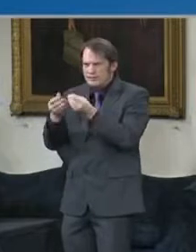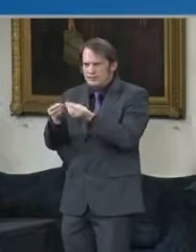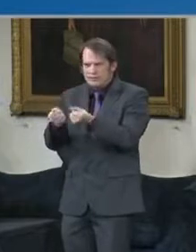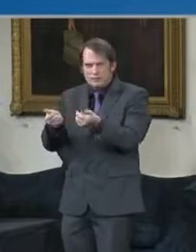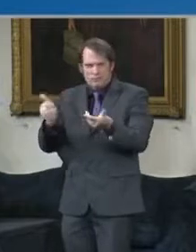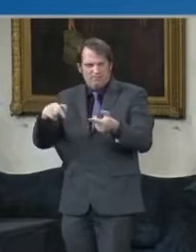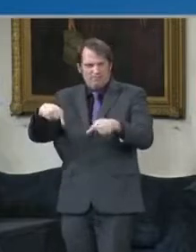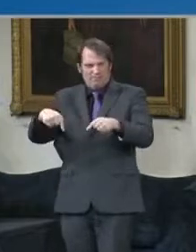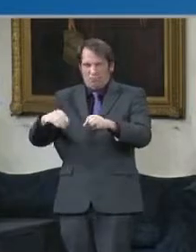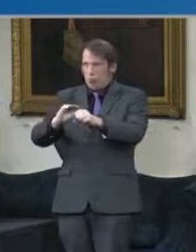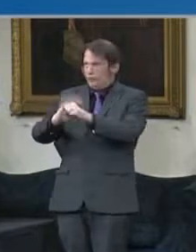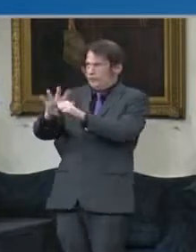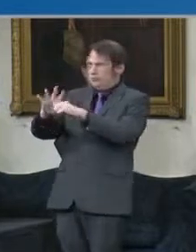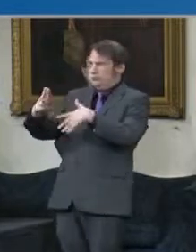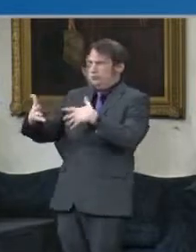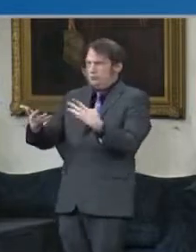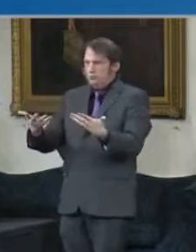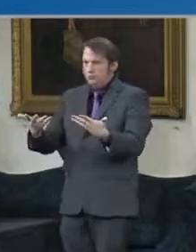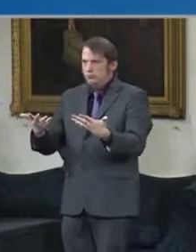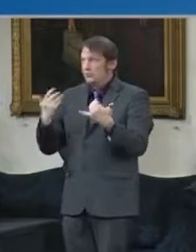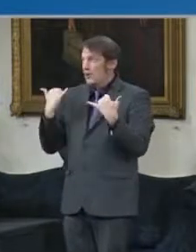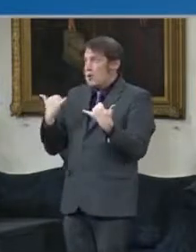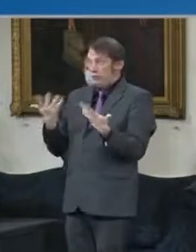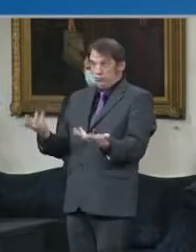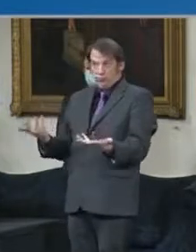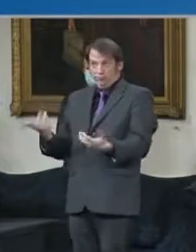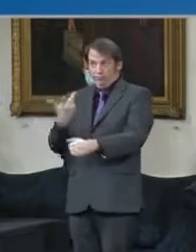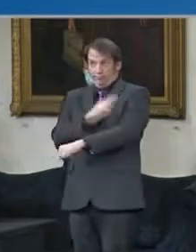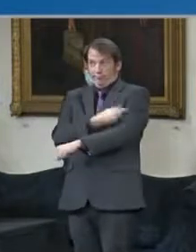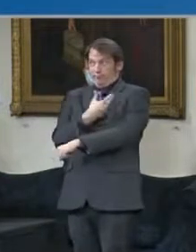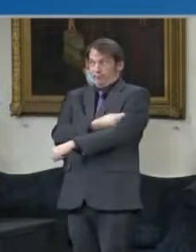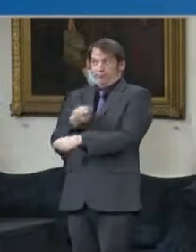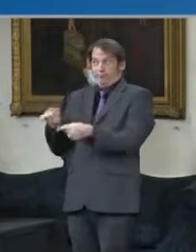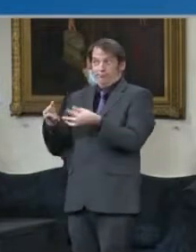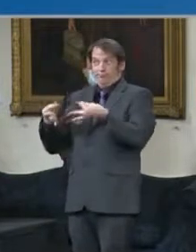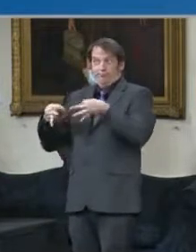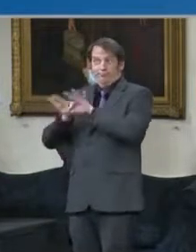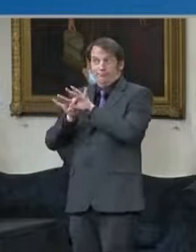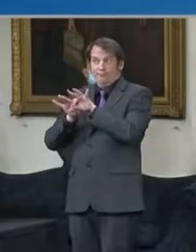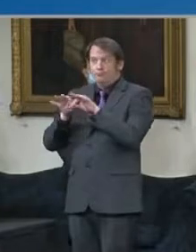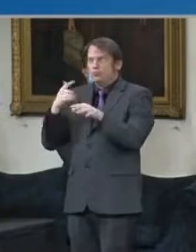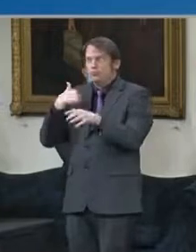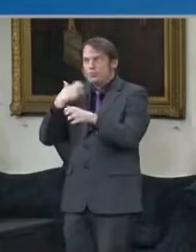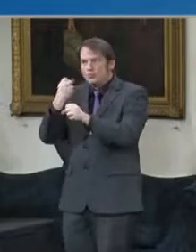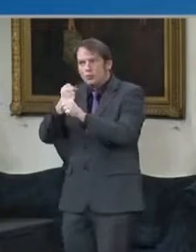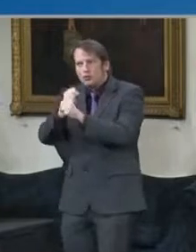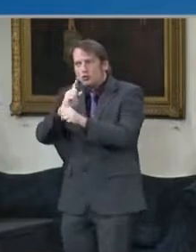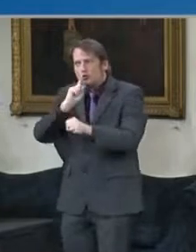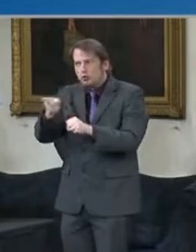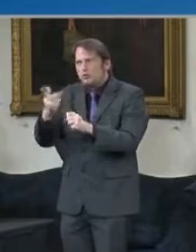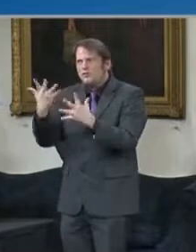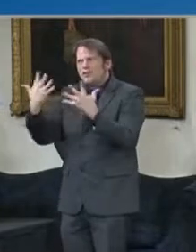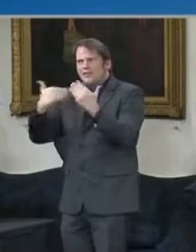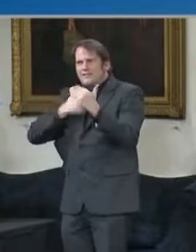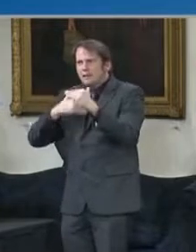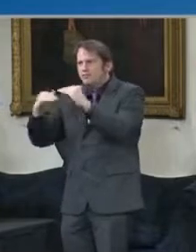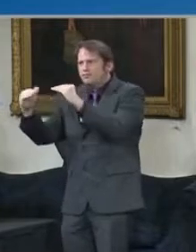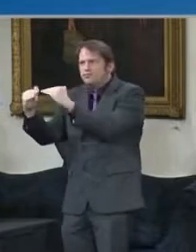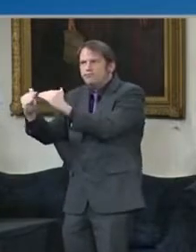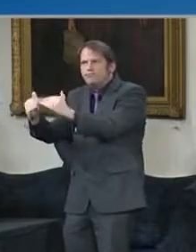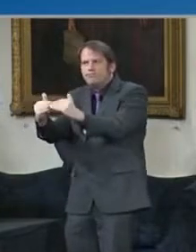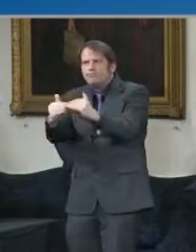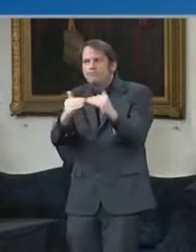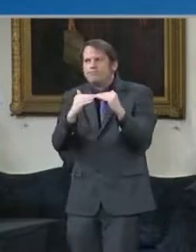with vaccines and the ongoing search for equity. I have to say that the governor was eloquent in almost